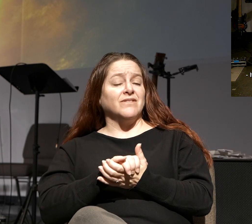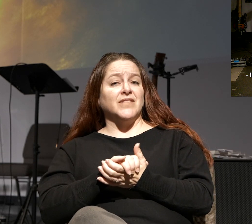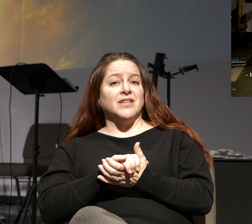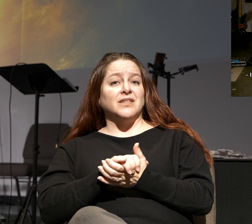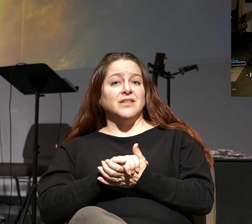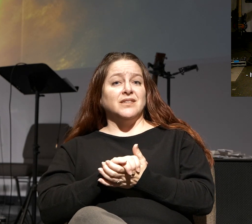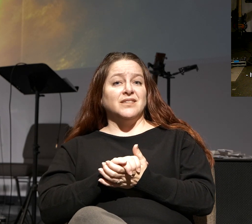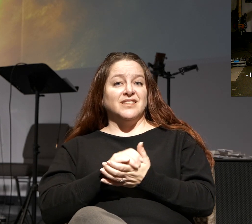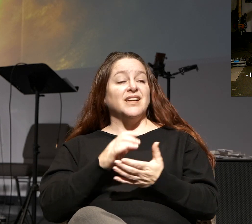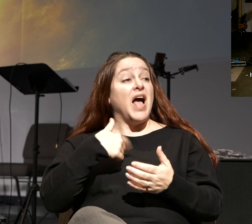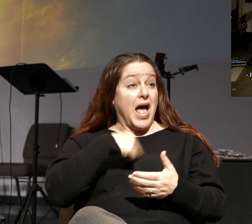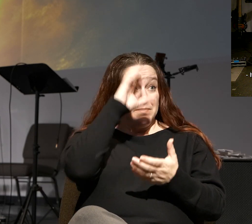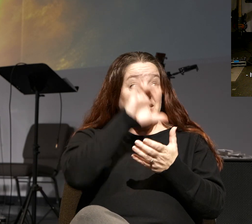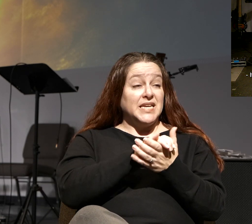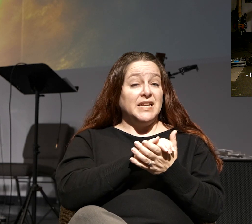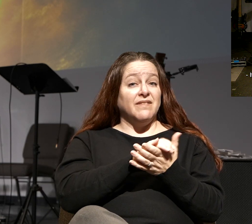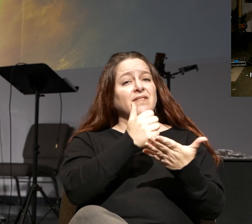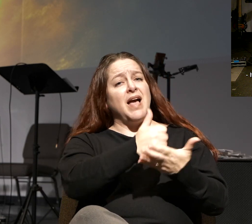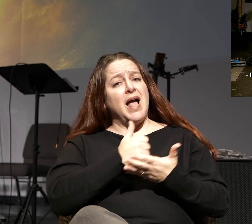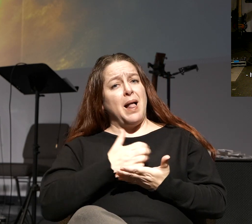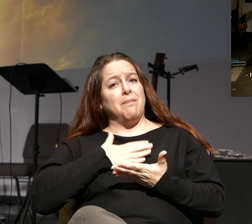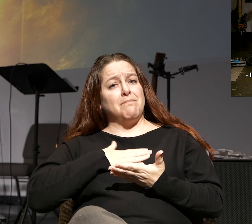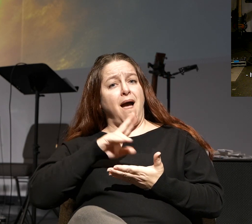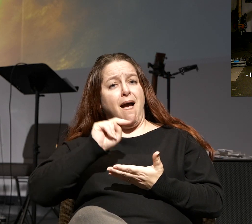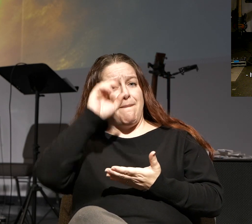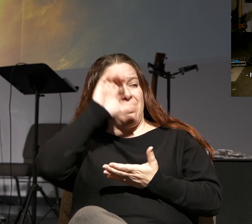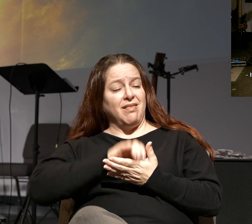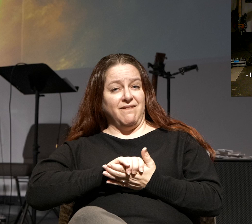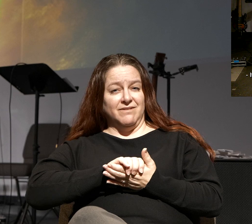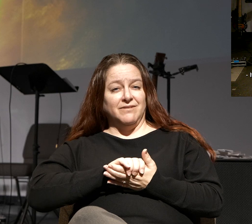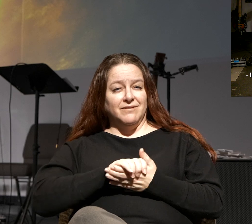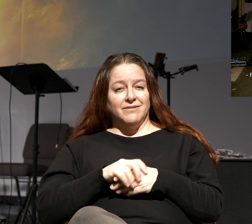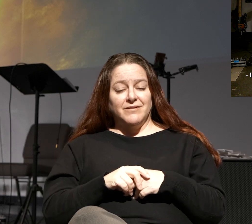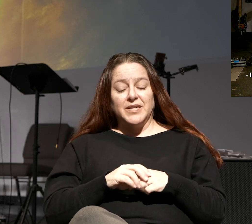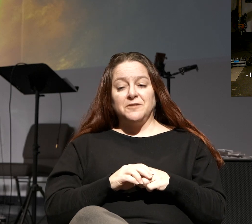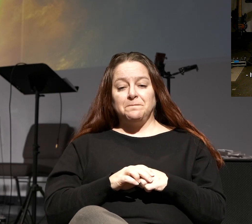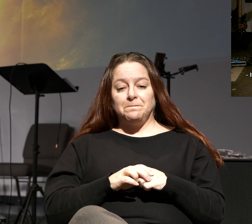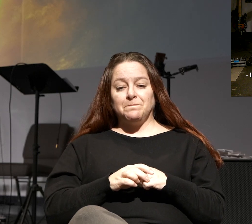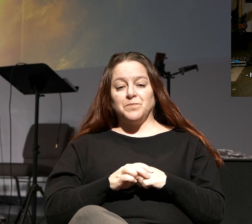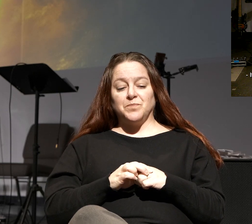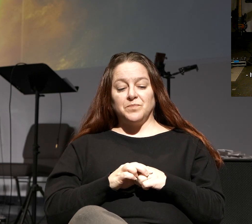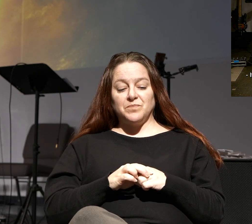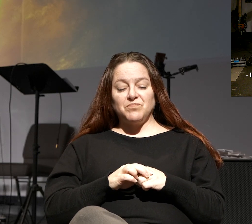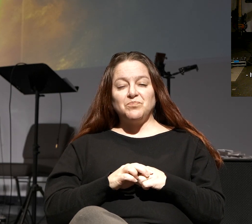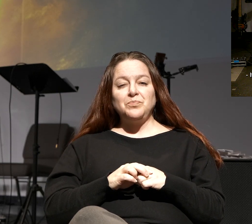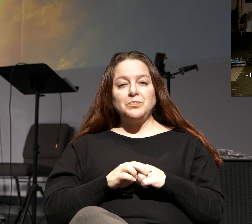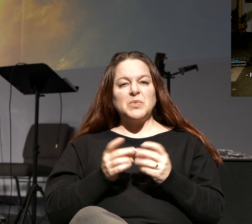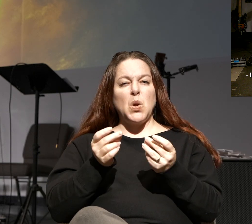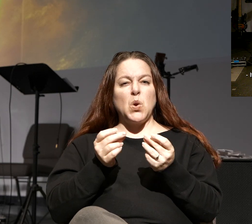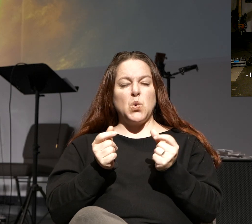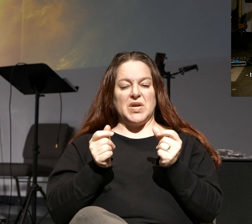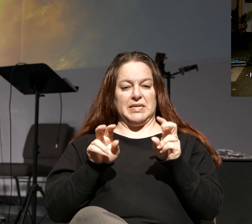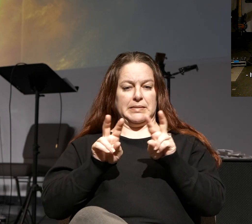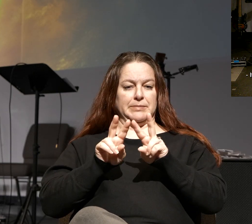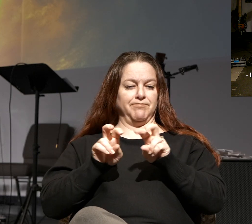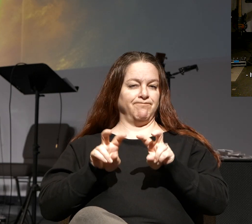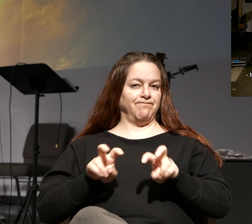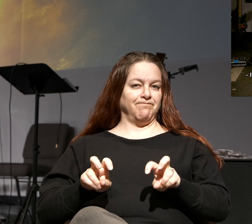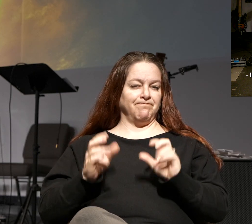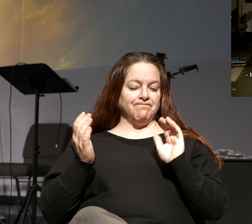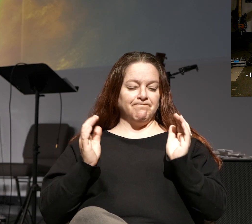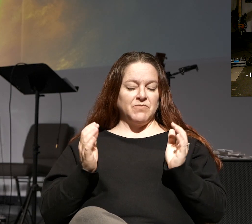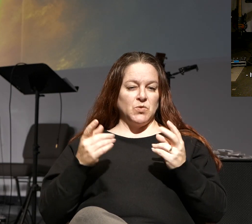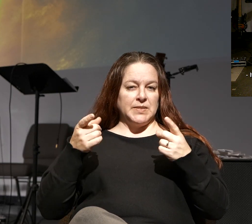I believe. Help my unbelief. So let me give you a quick analogy of what I think is happening here.